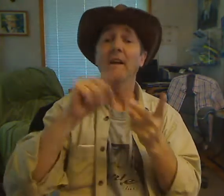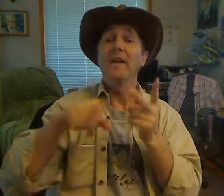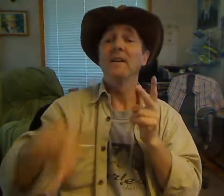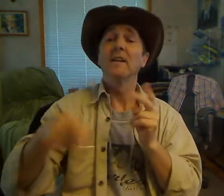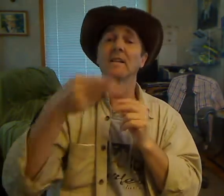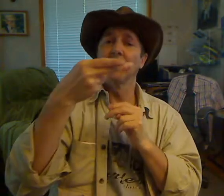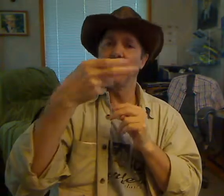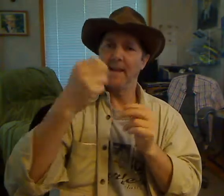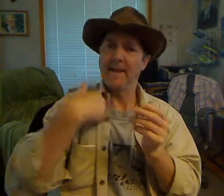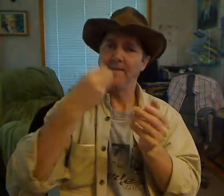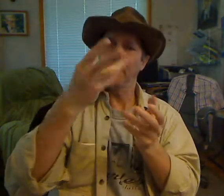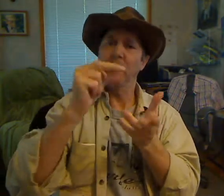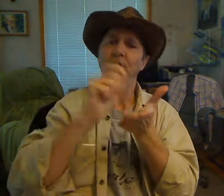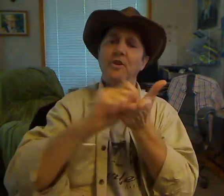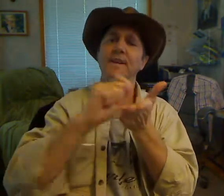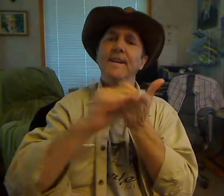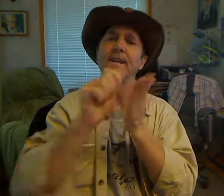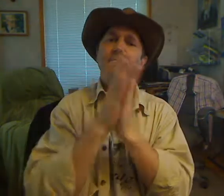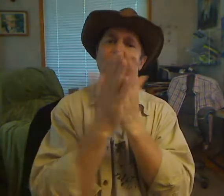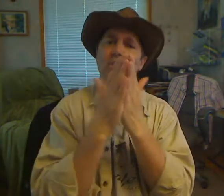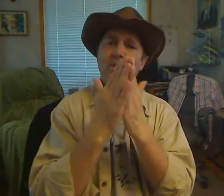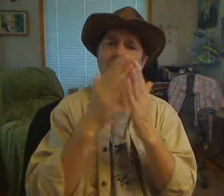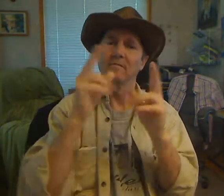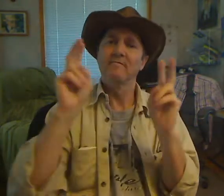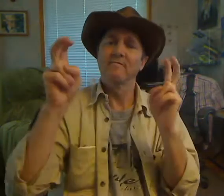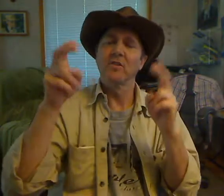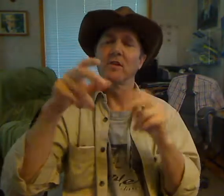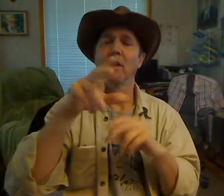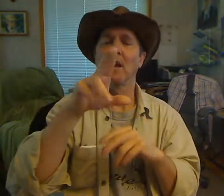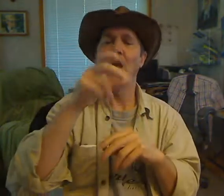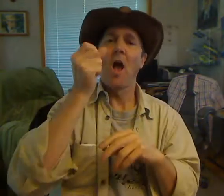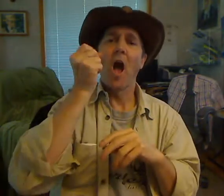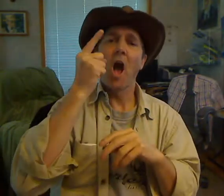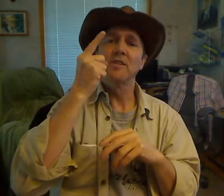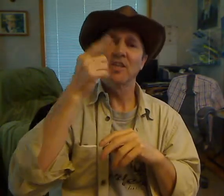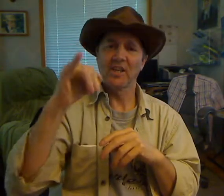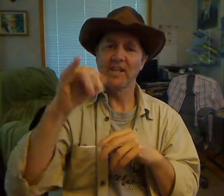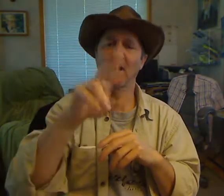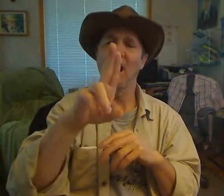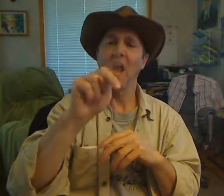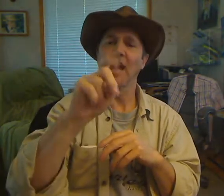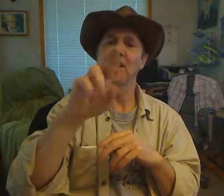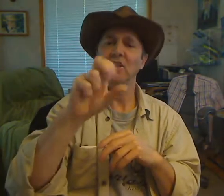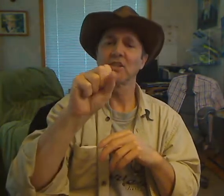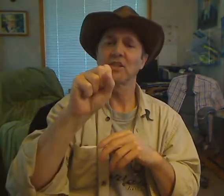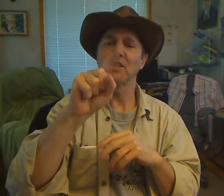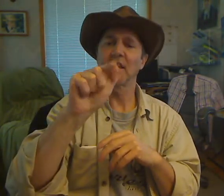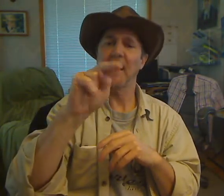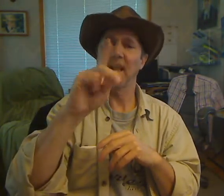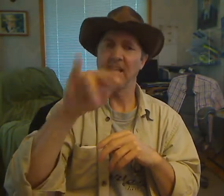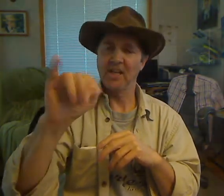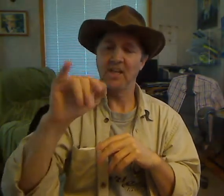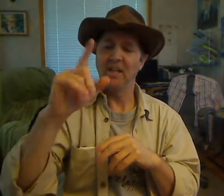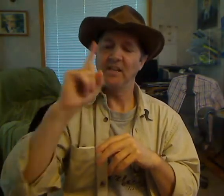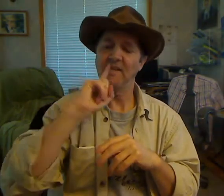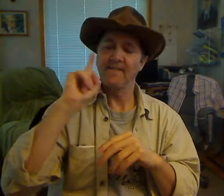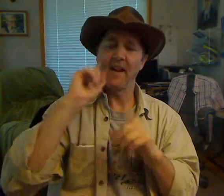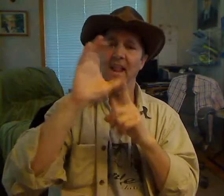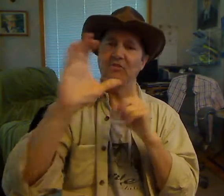own Direct Buy Insider's Guide. You'll also receive a visitor's pass and nap to the Direct Buy showroom nearest you. The sooner you call, the sooner